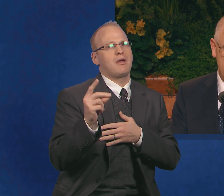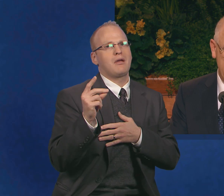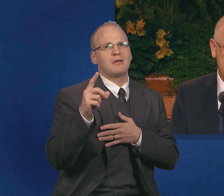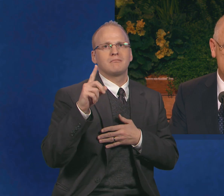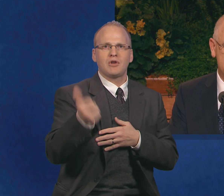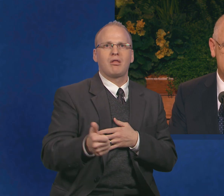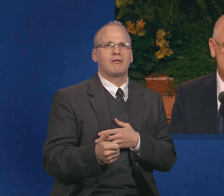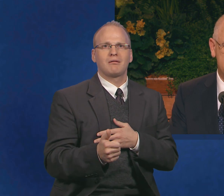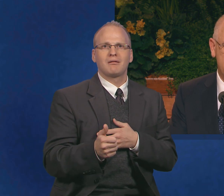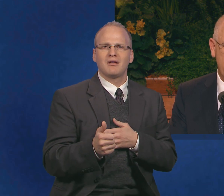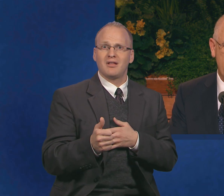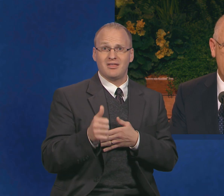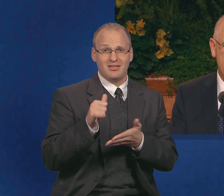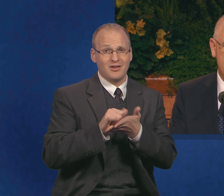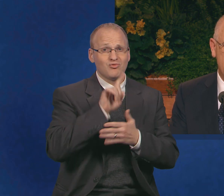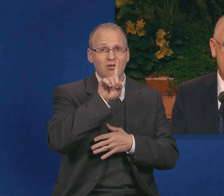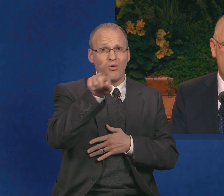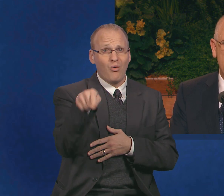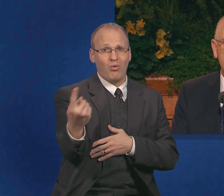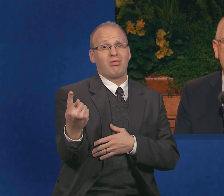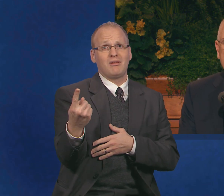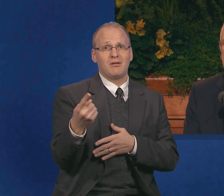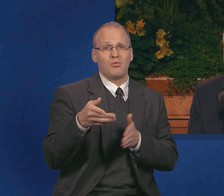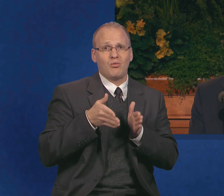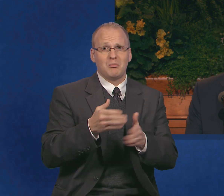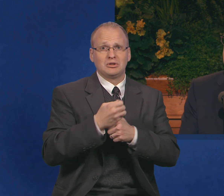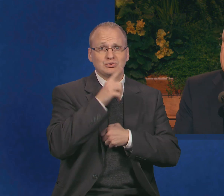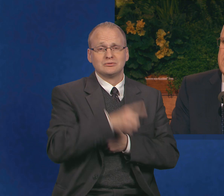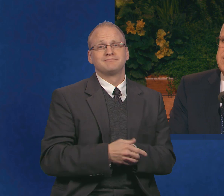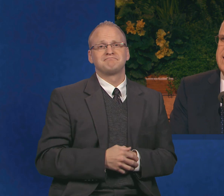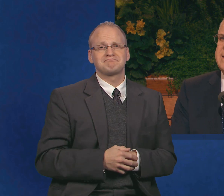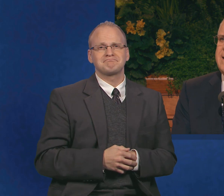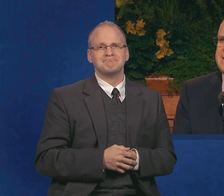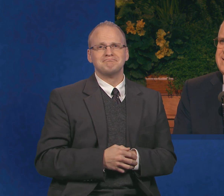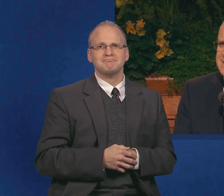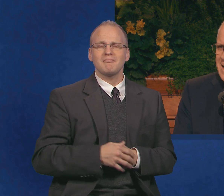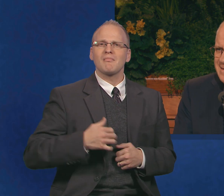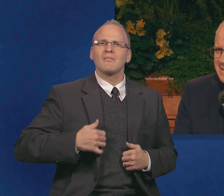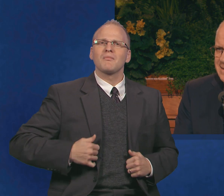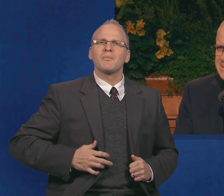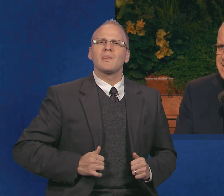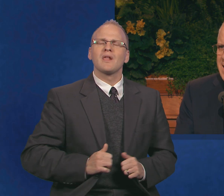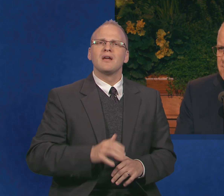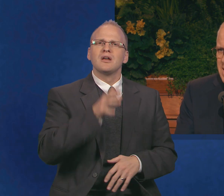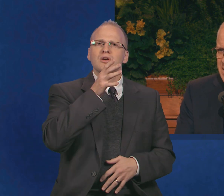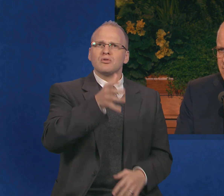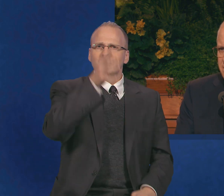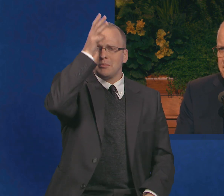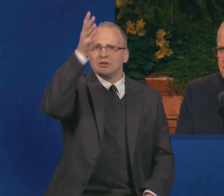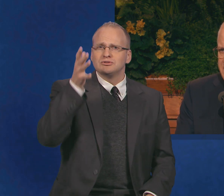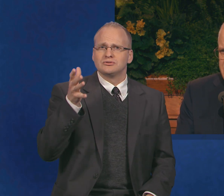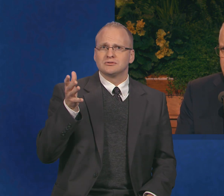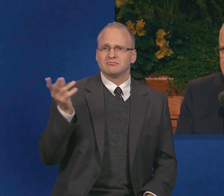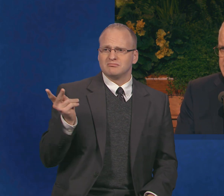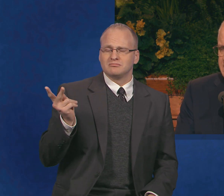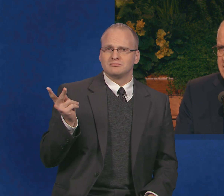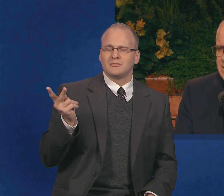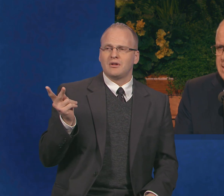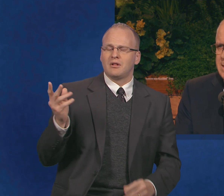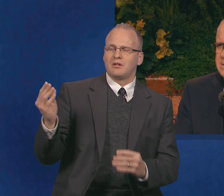way. We learned from my Hwetton grandparents that tithing is not a matter of money, really. It is